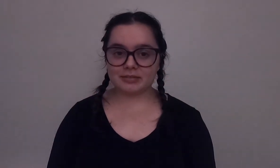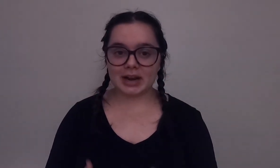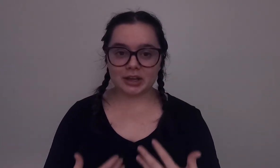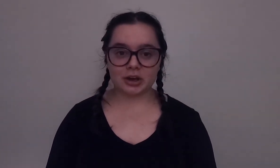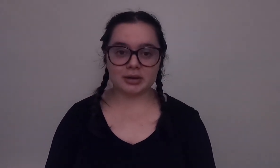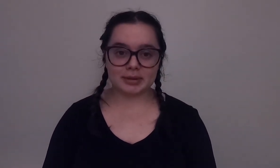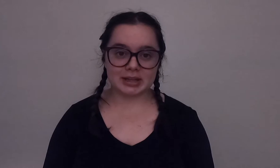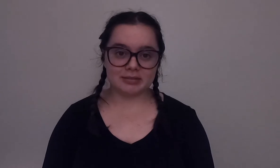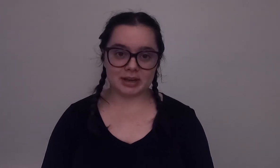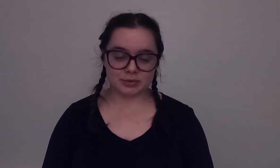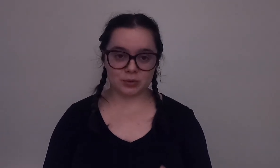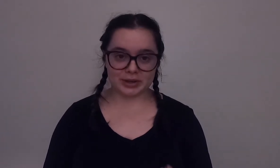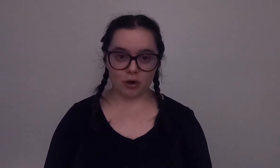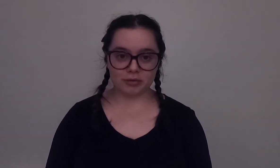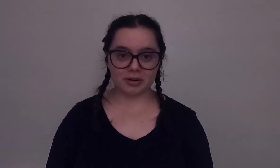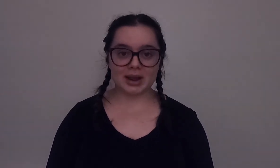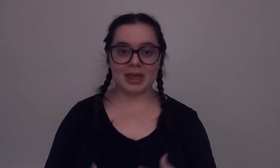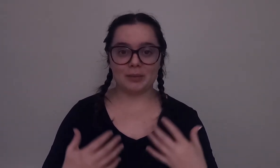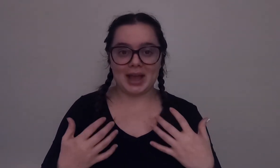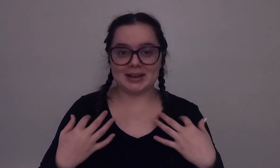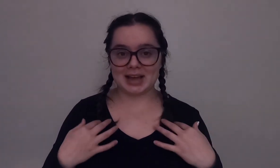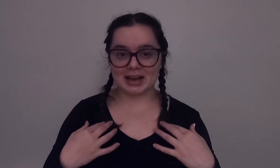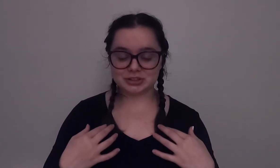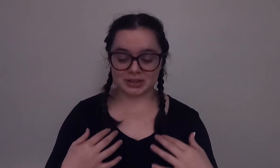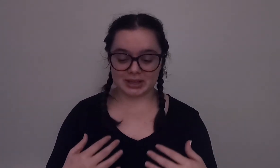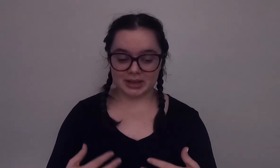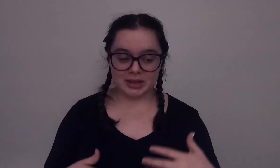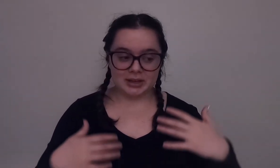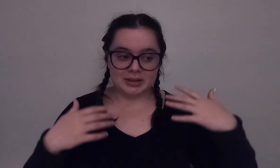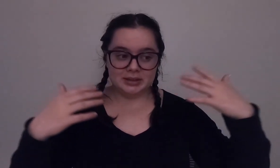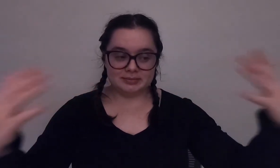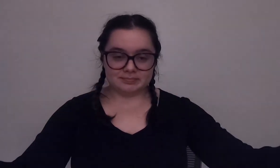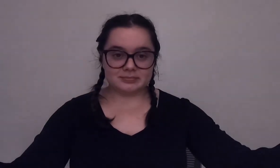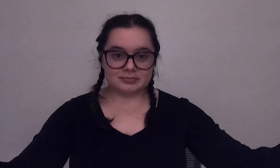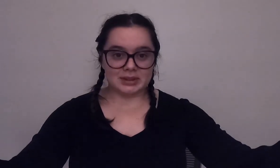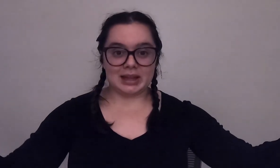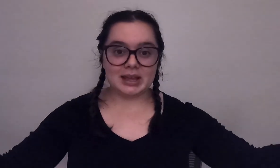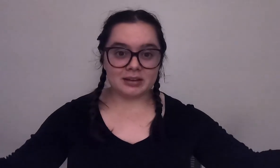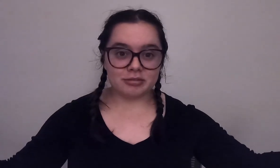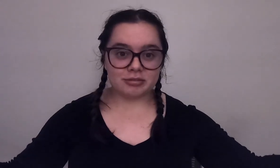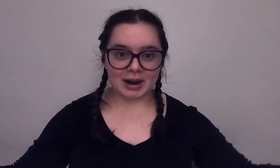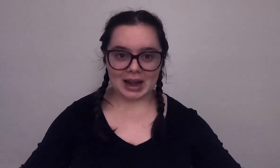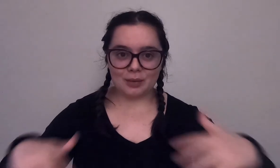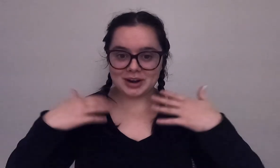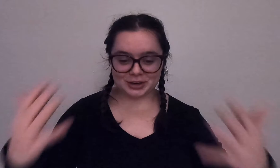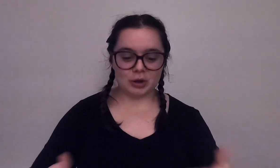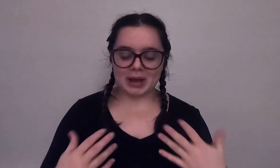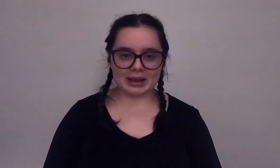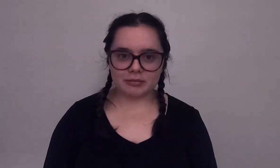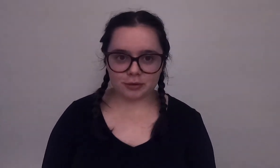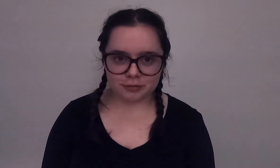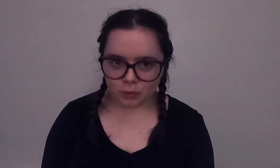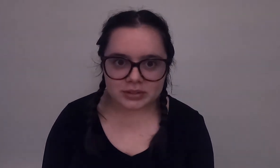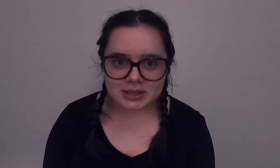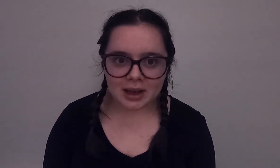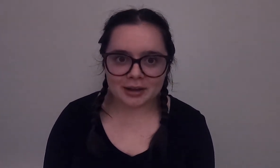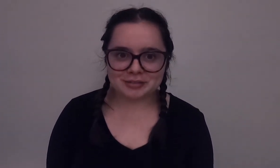of it I couldn't believe that it was already over and that we had to actually leave right I wanted to go back in for a fourth dive